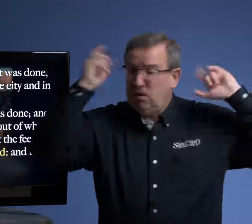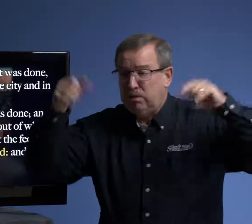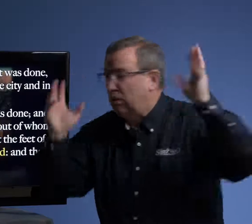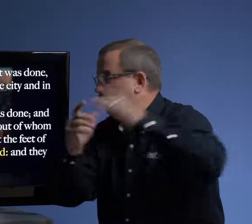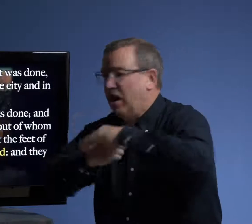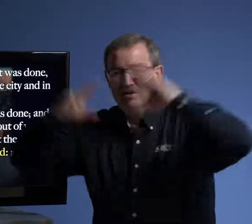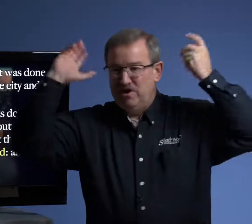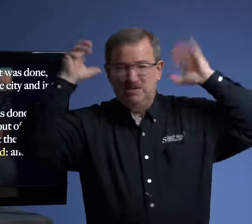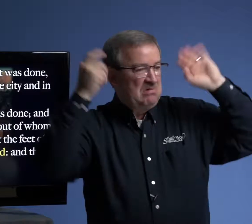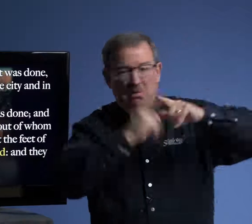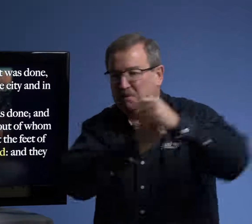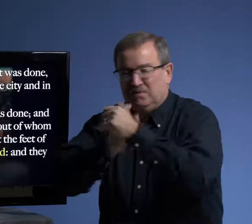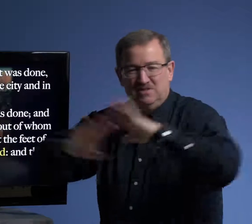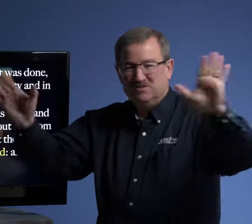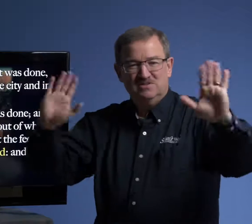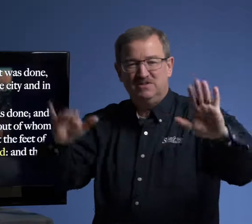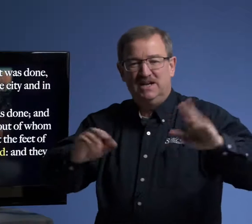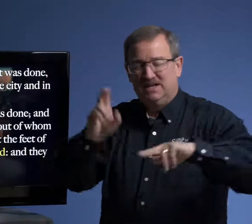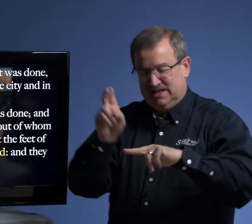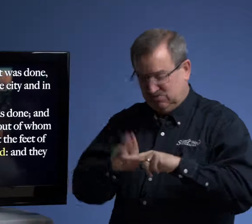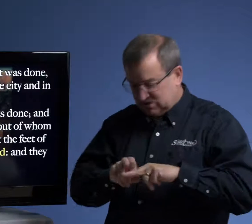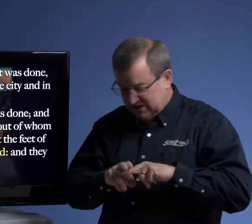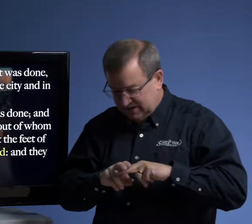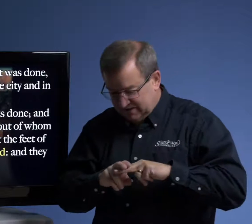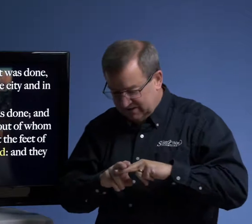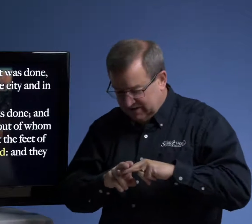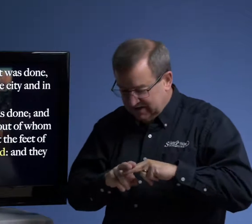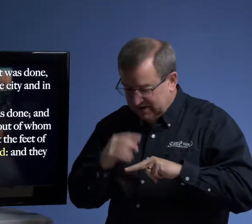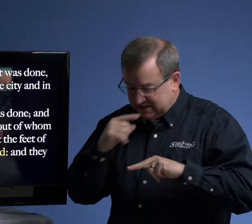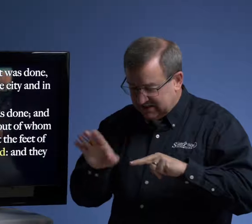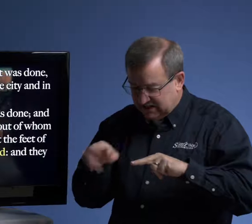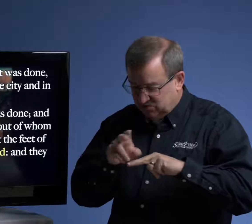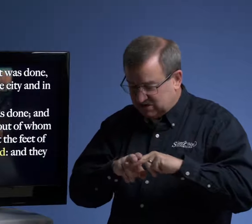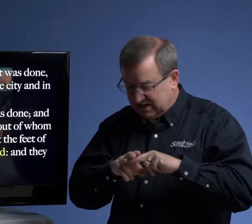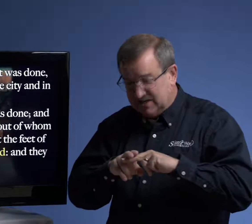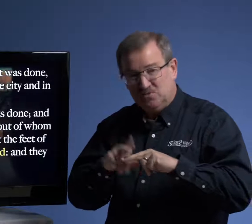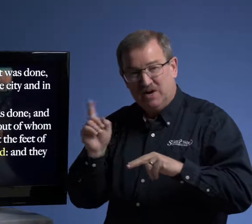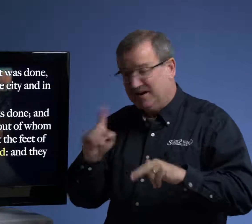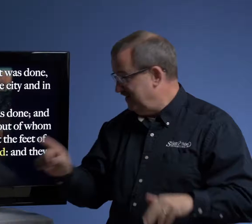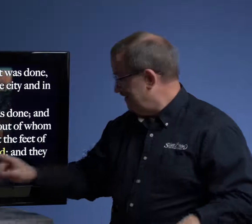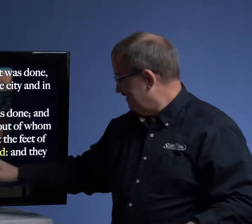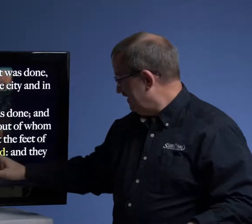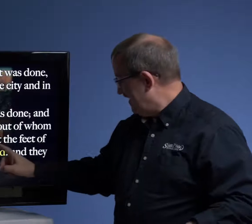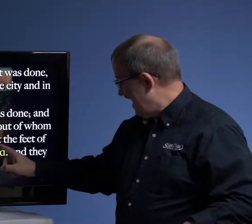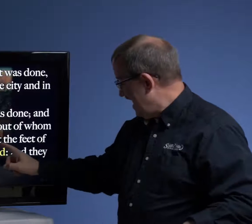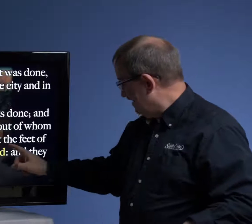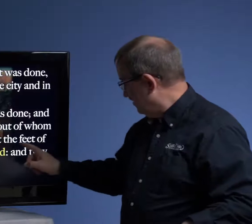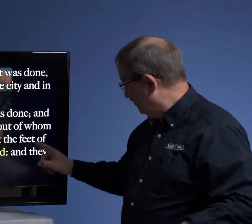crazy. He wasn't doing that. He was sitting. It says he was sitting where? At the